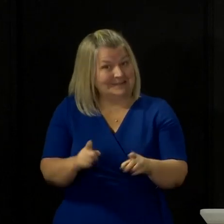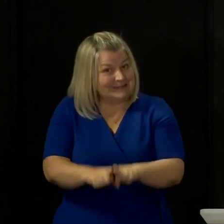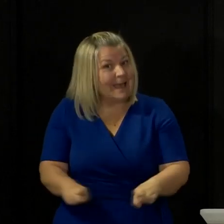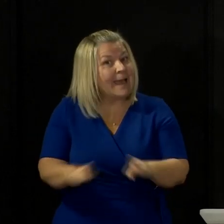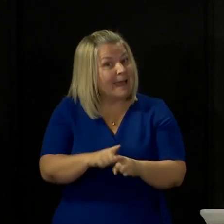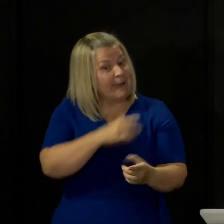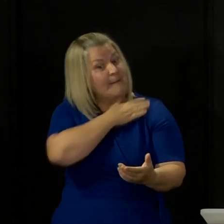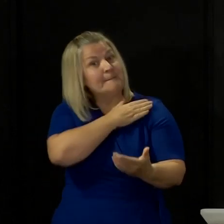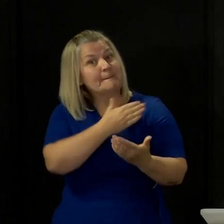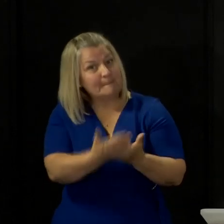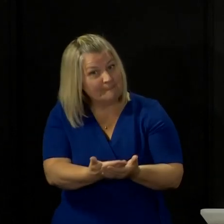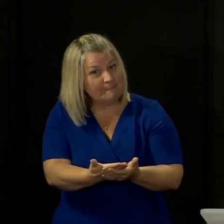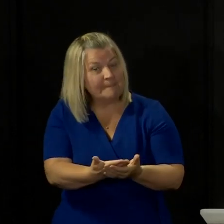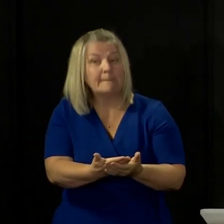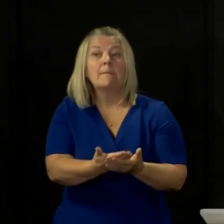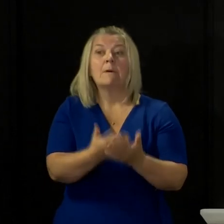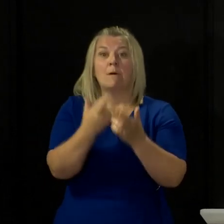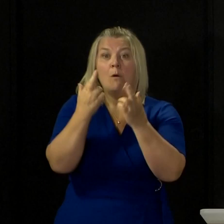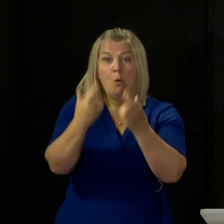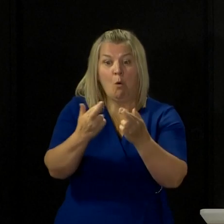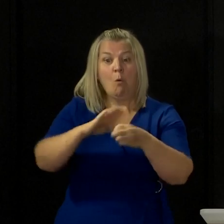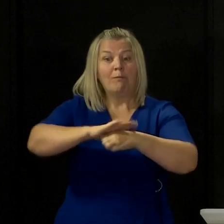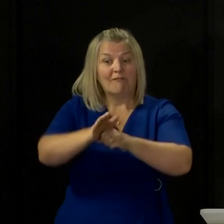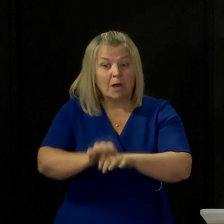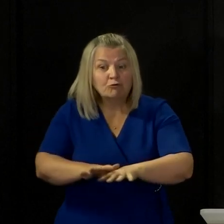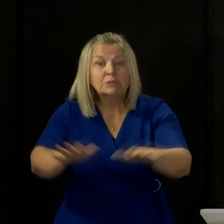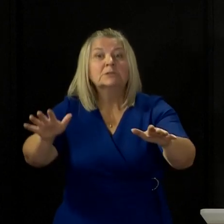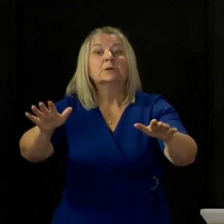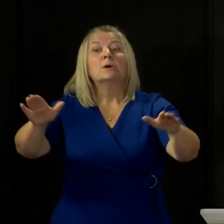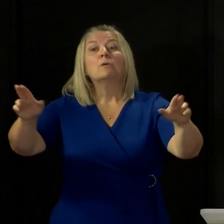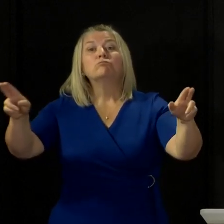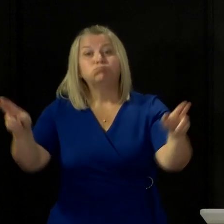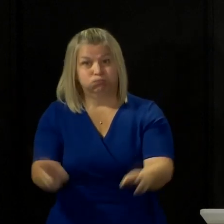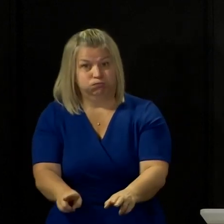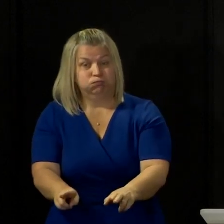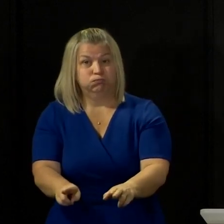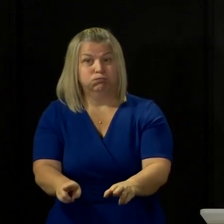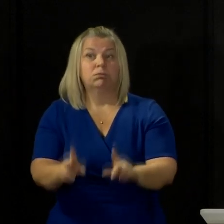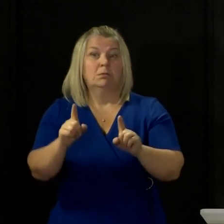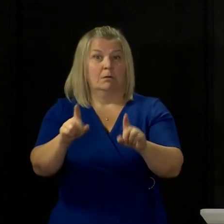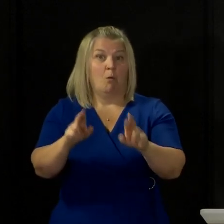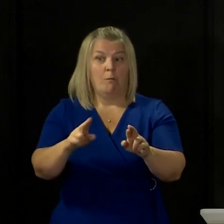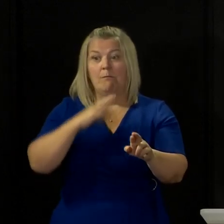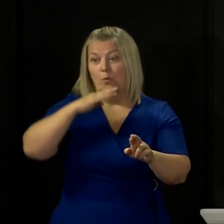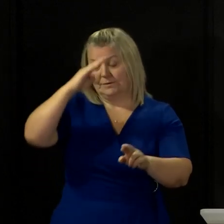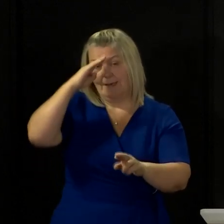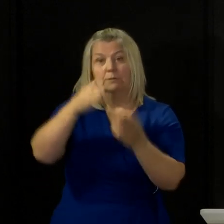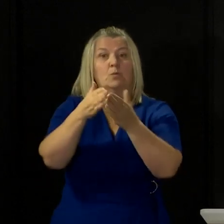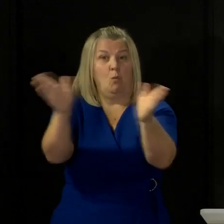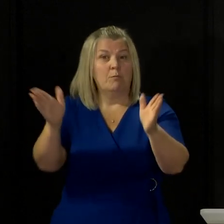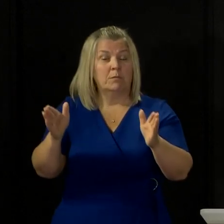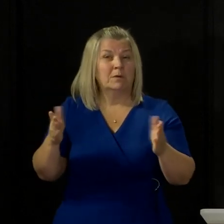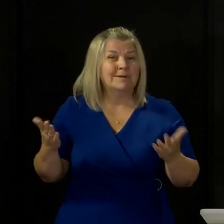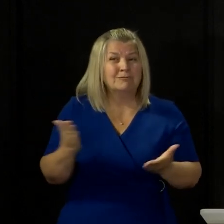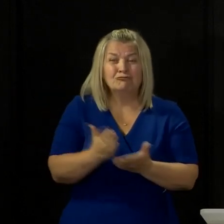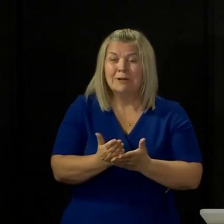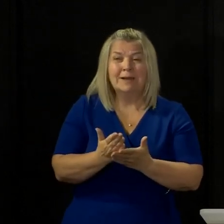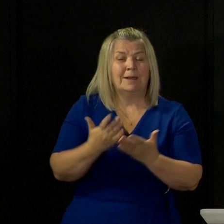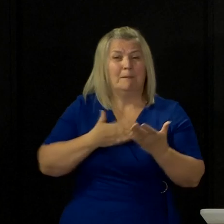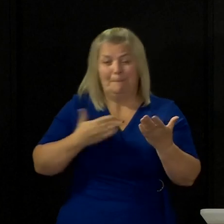able to do these things more quickly, and we will do it as quickly as possible. You know, my heart breaks for